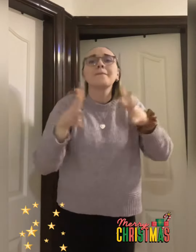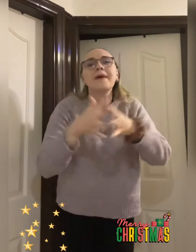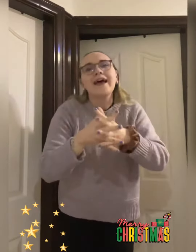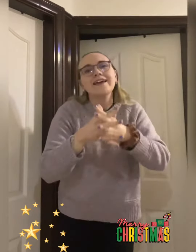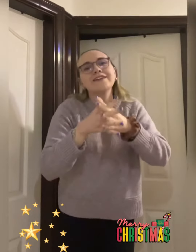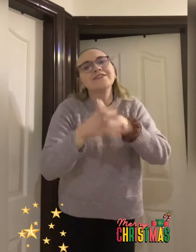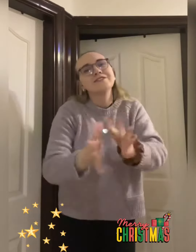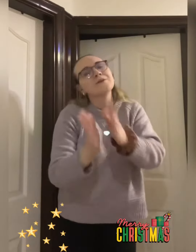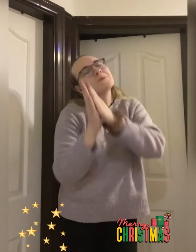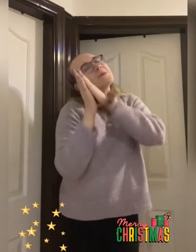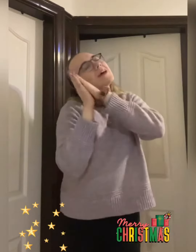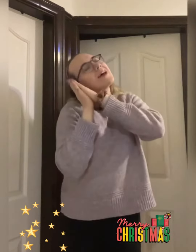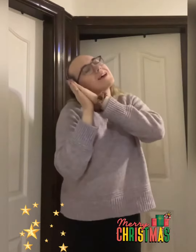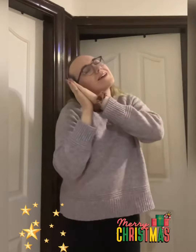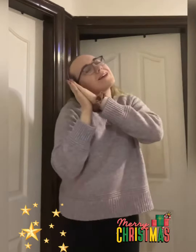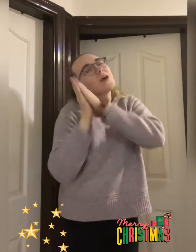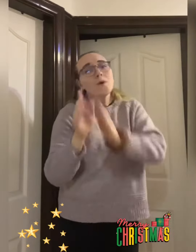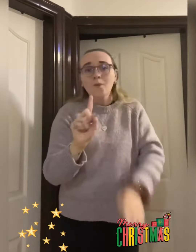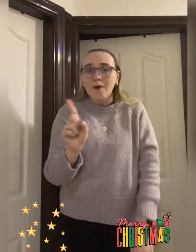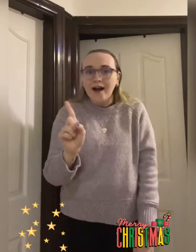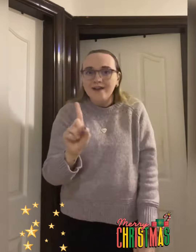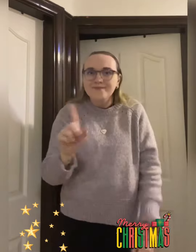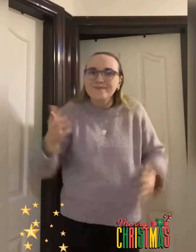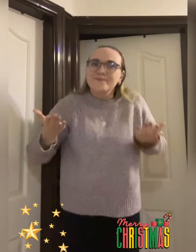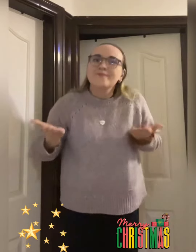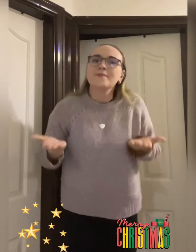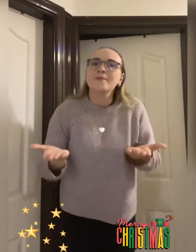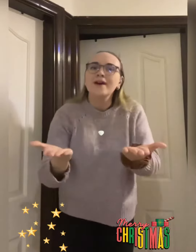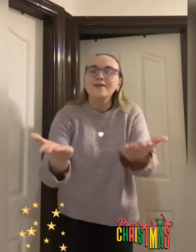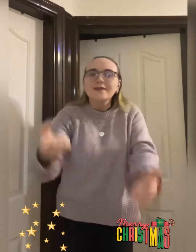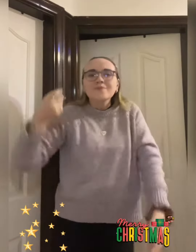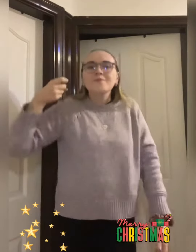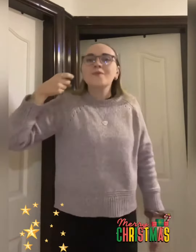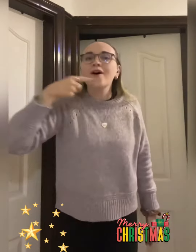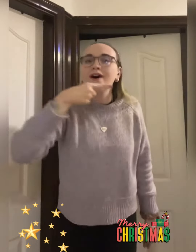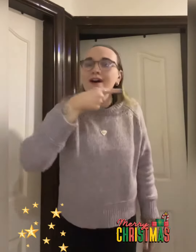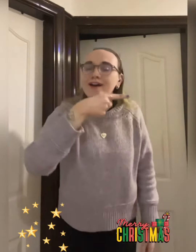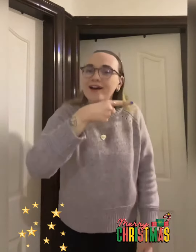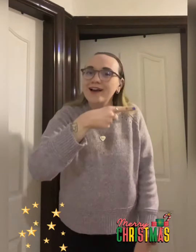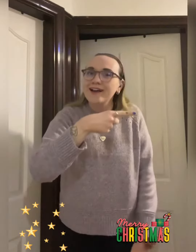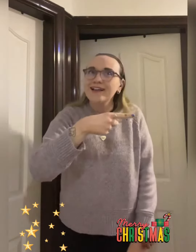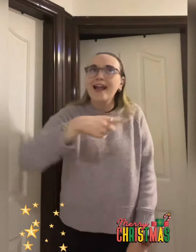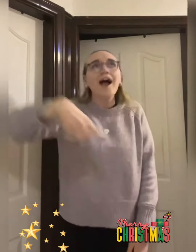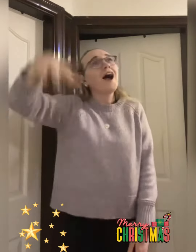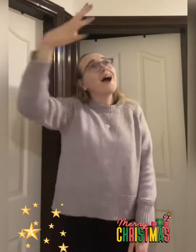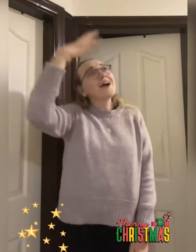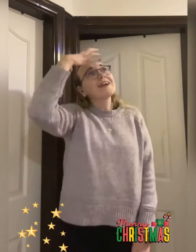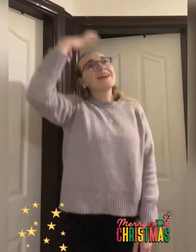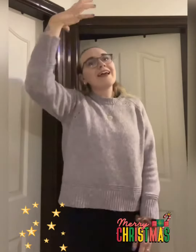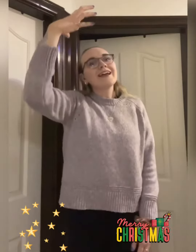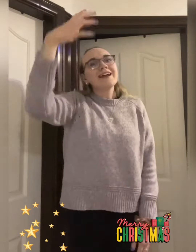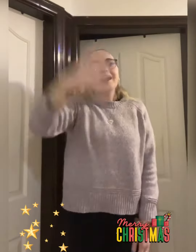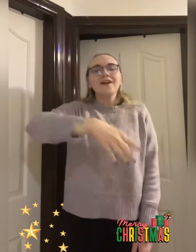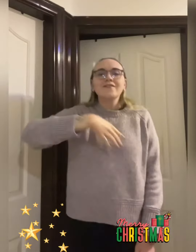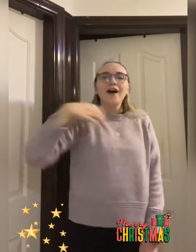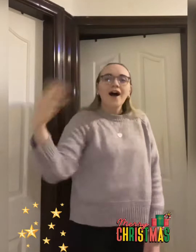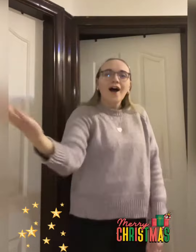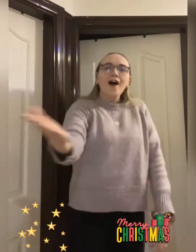manger bed, a boy was born, King of all